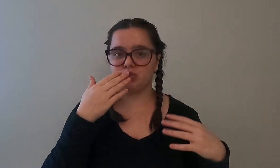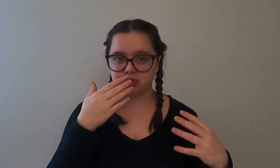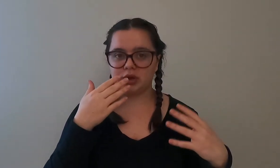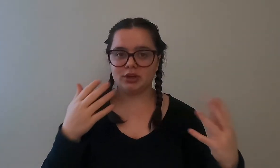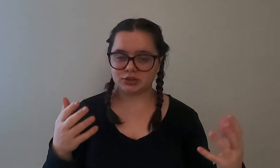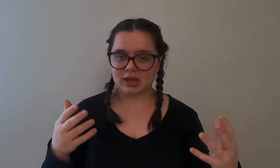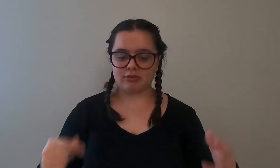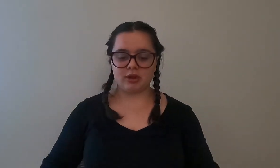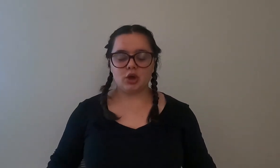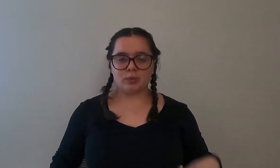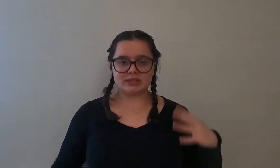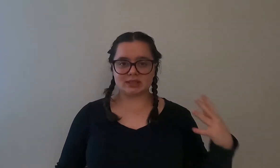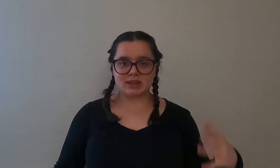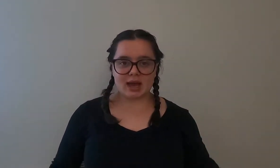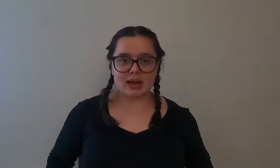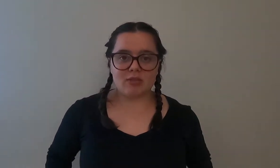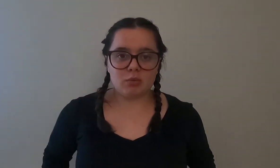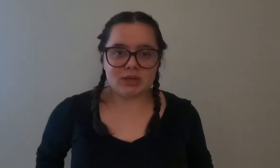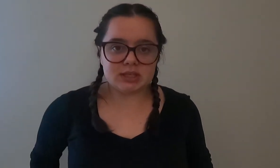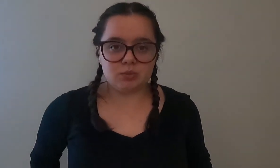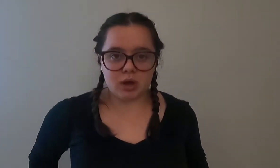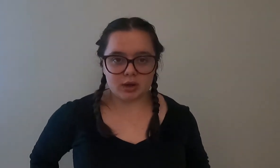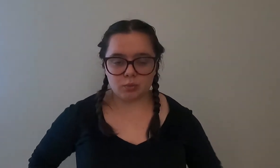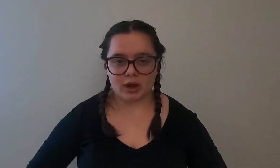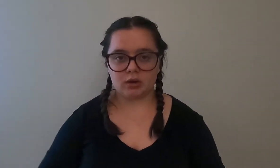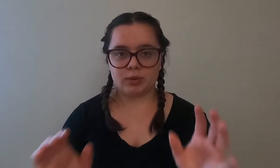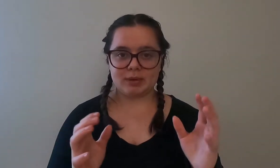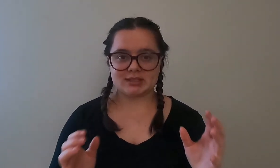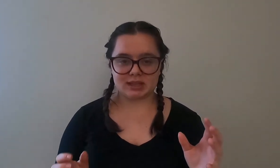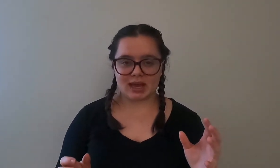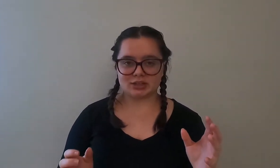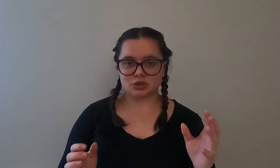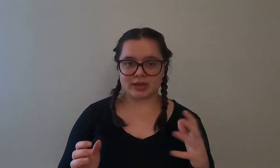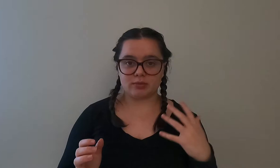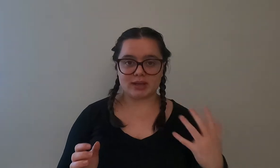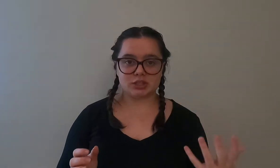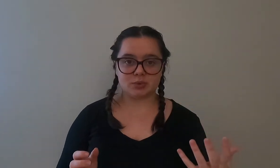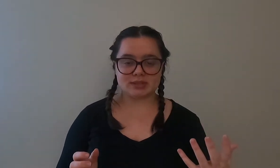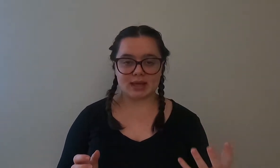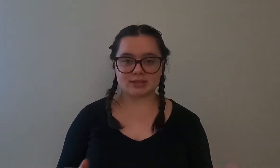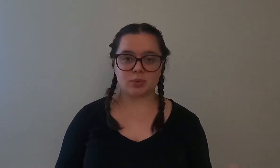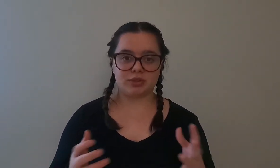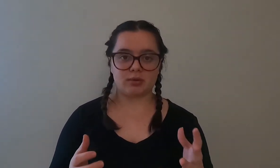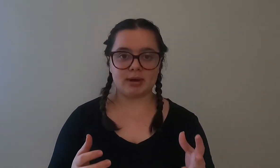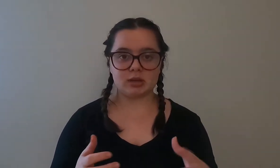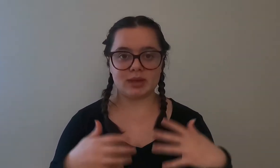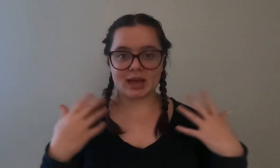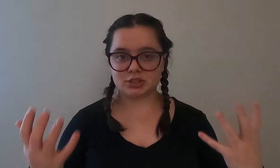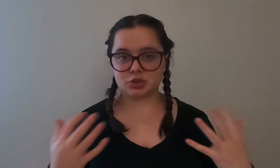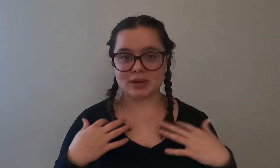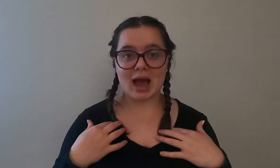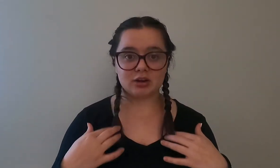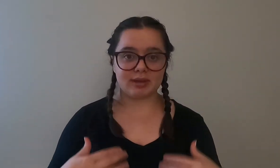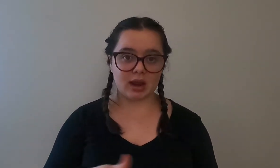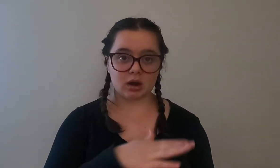yourself we did that and then we did one where we basically had to do like a rescue ascent so with our buddy we had to do an out of air